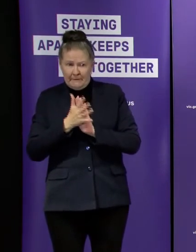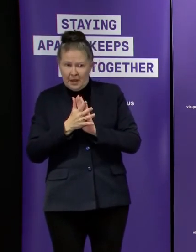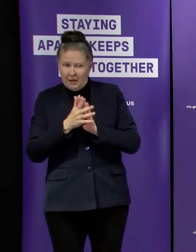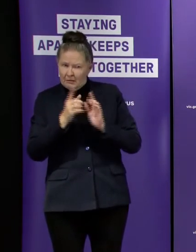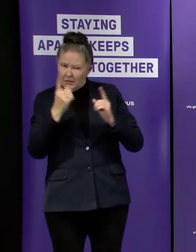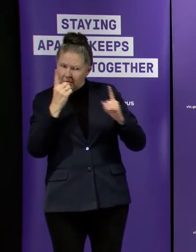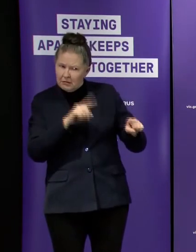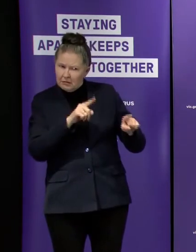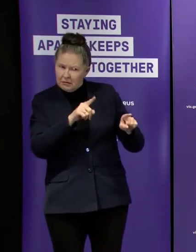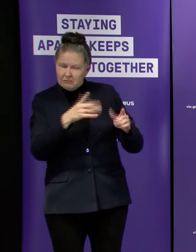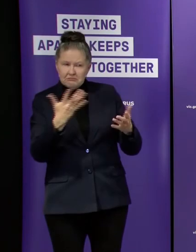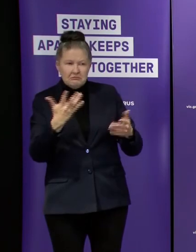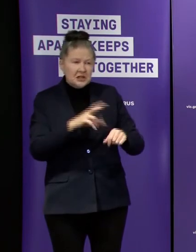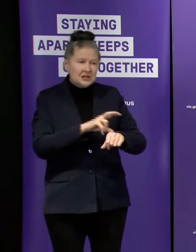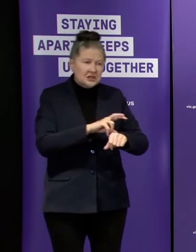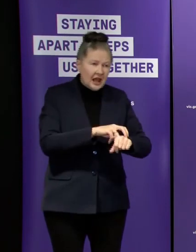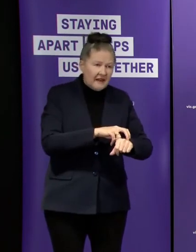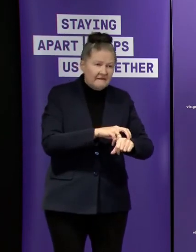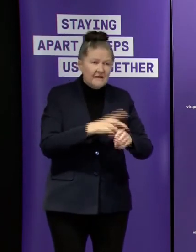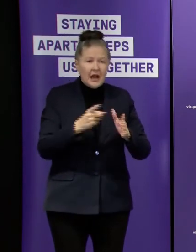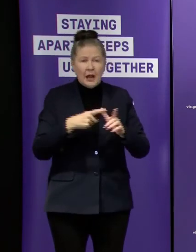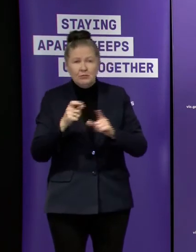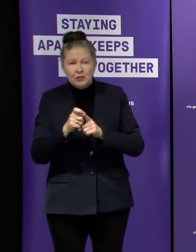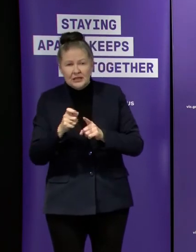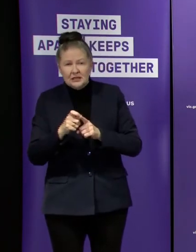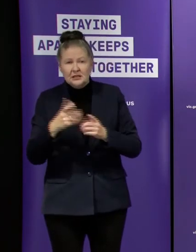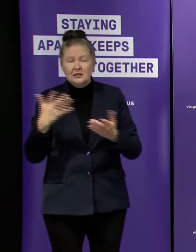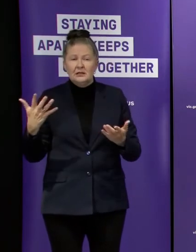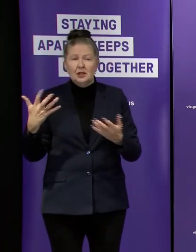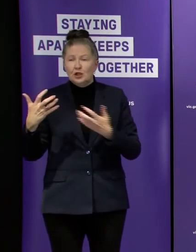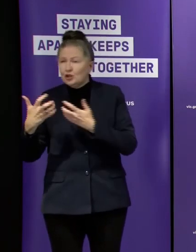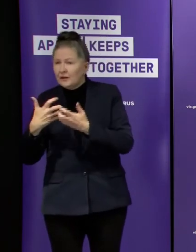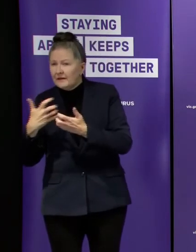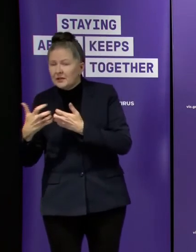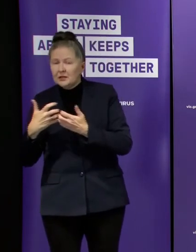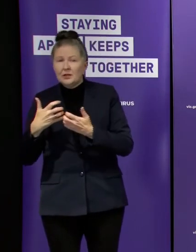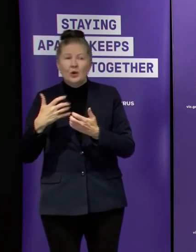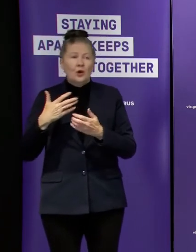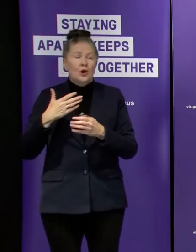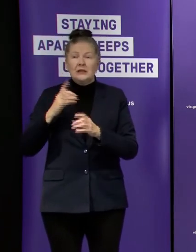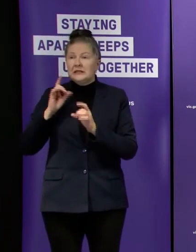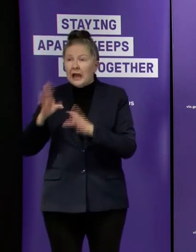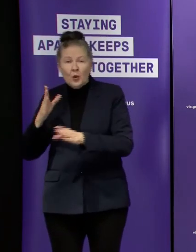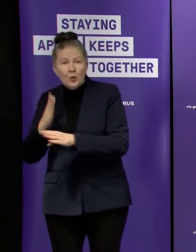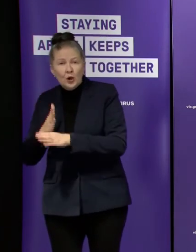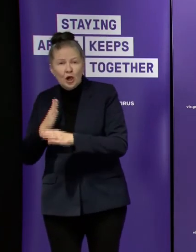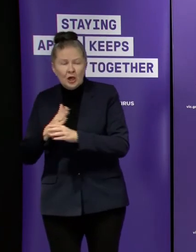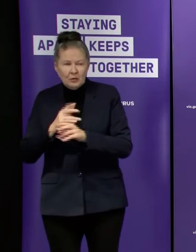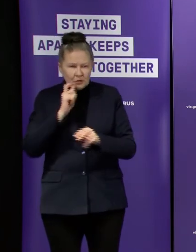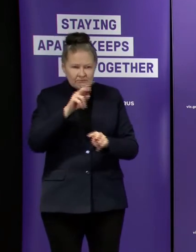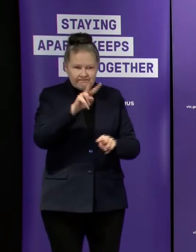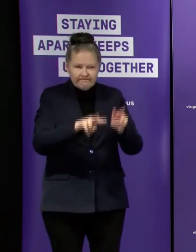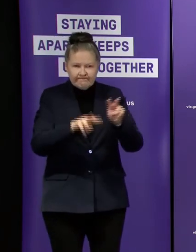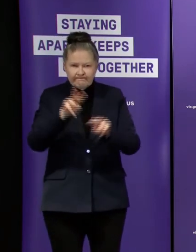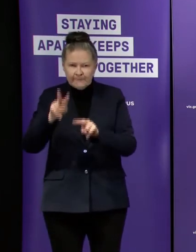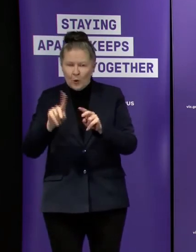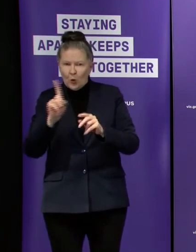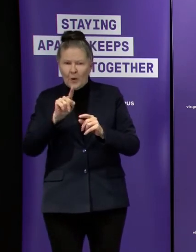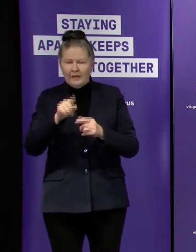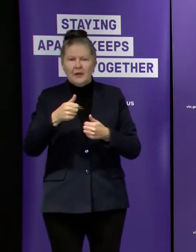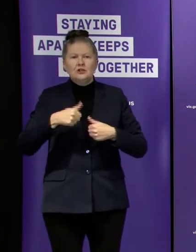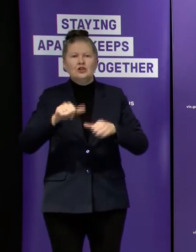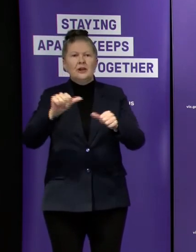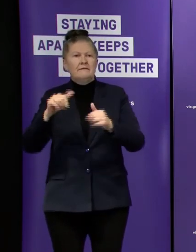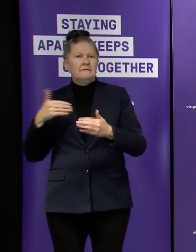be an apprenticeship tafe university or just joining the workforce whatever within that spectrum so this is that that was a very important thing